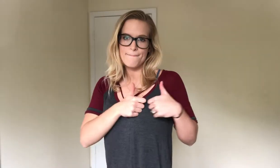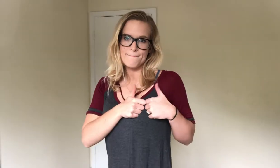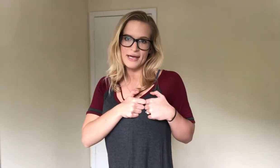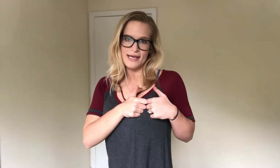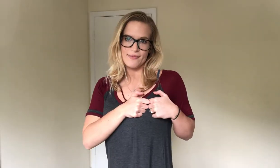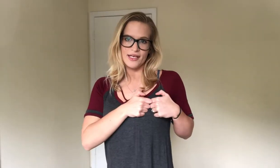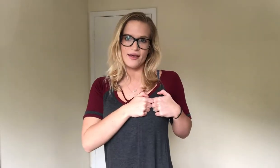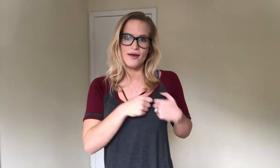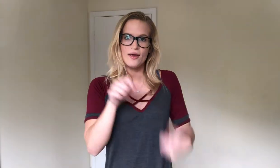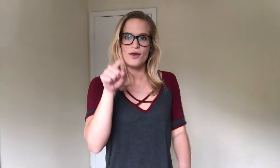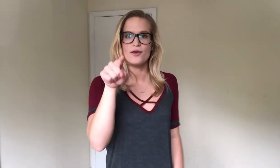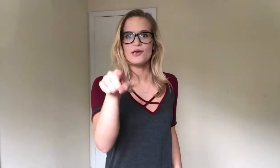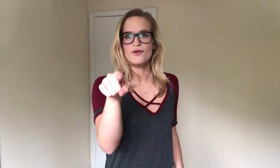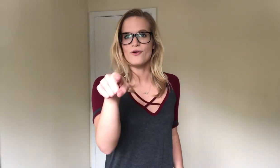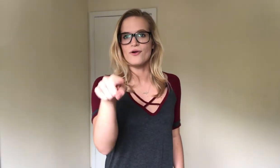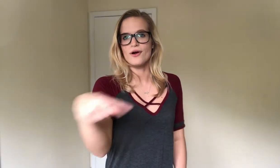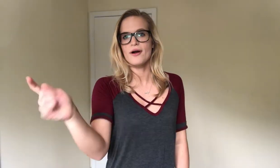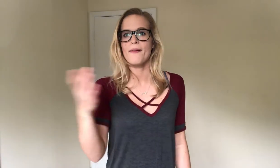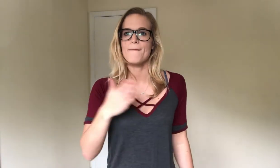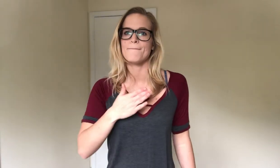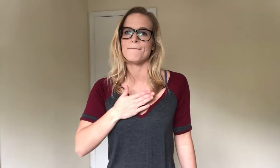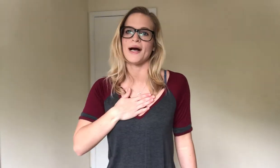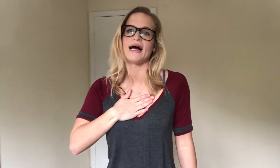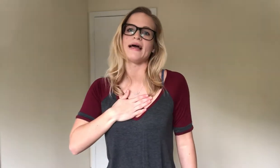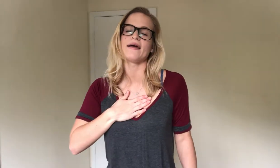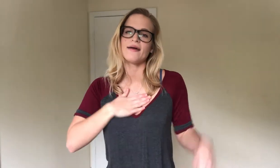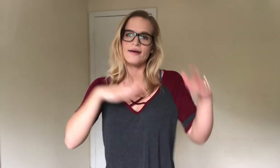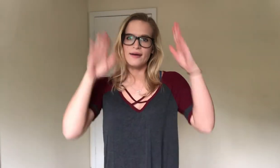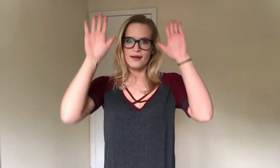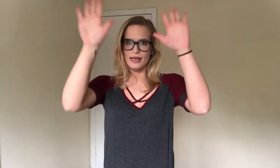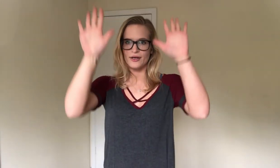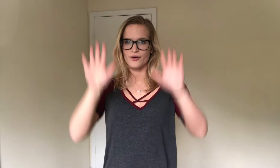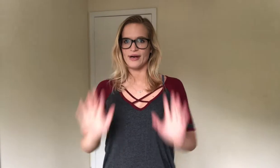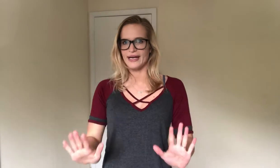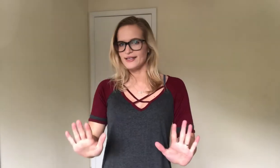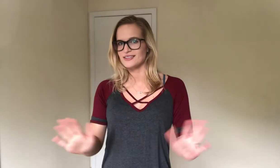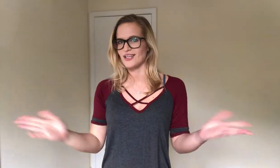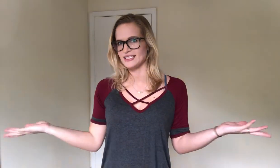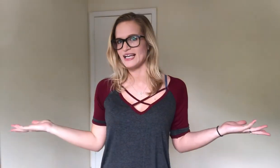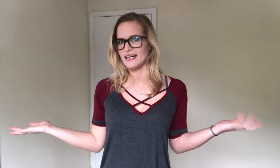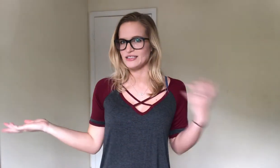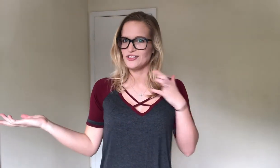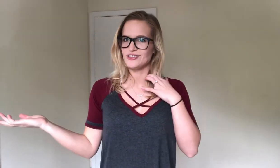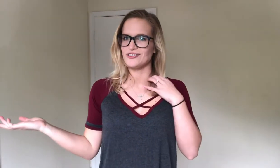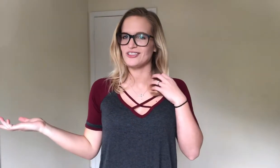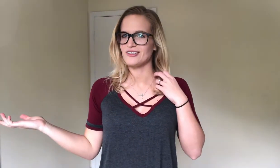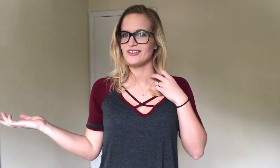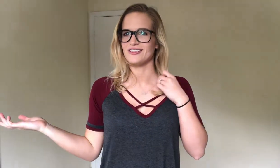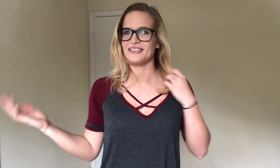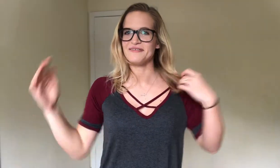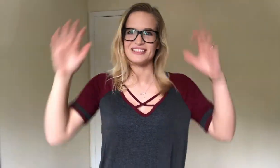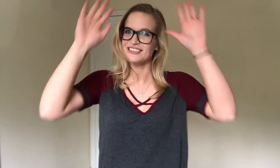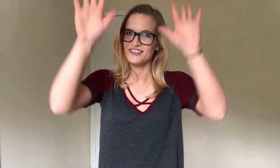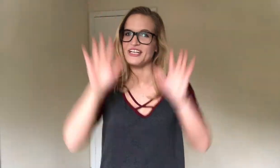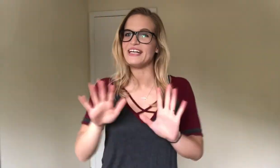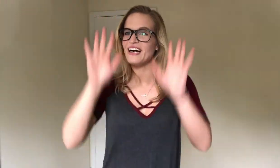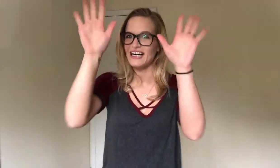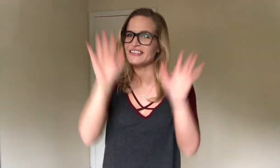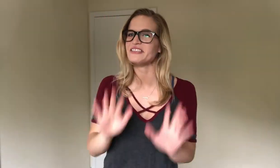Baby. You're. My. Great. So that sign I showed you earlier. means great. Awesome.